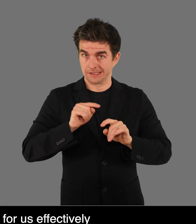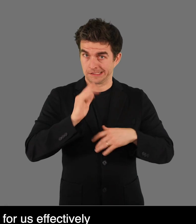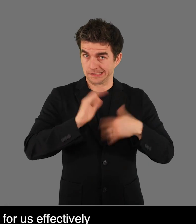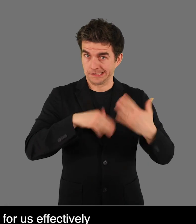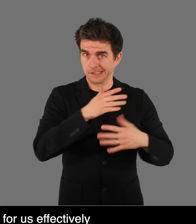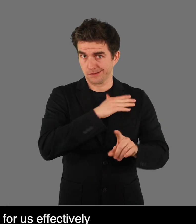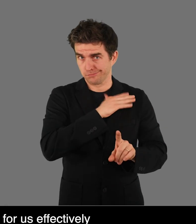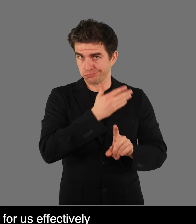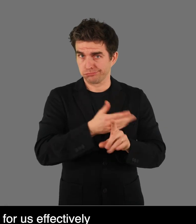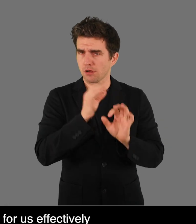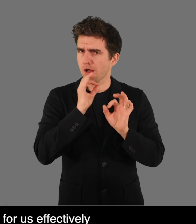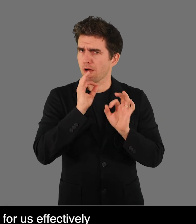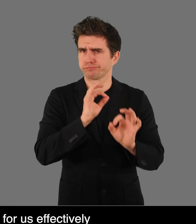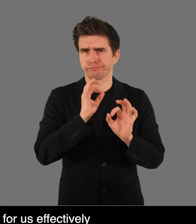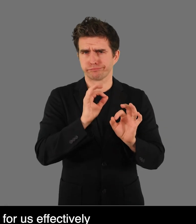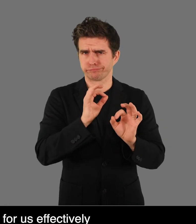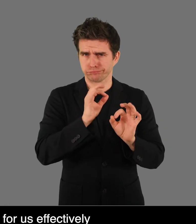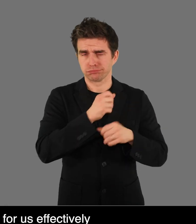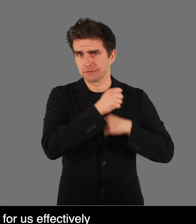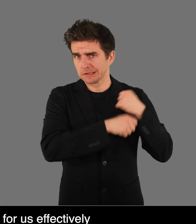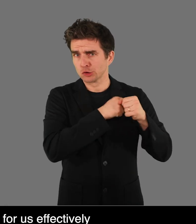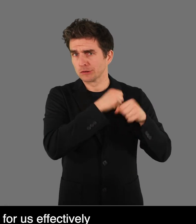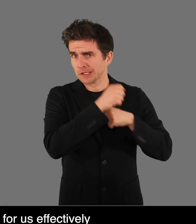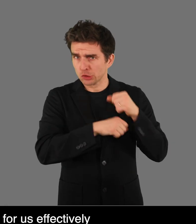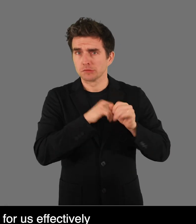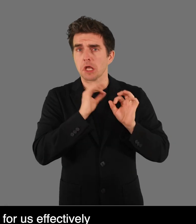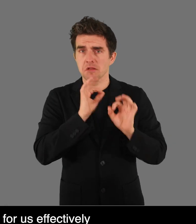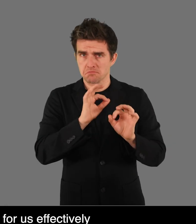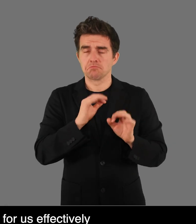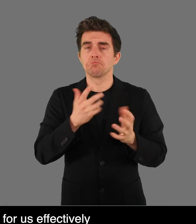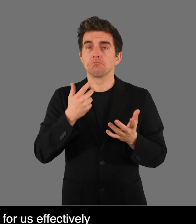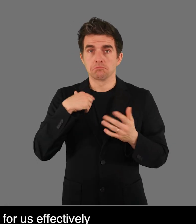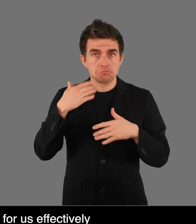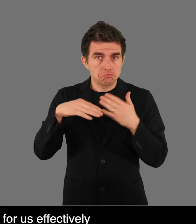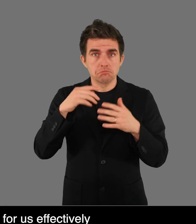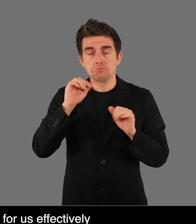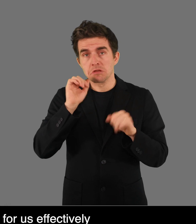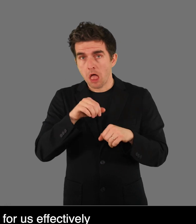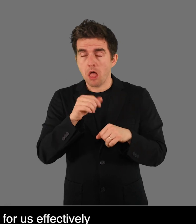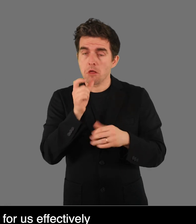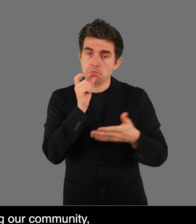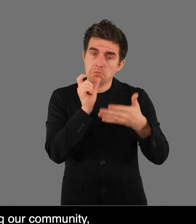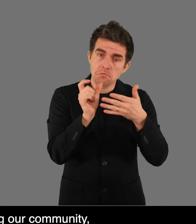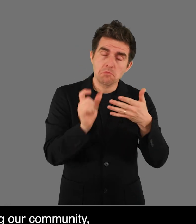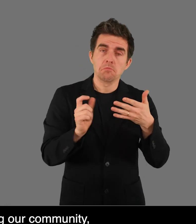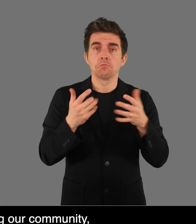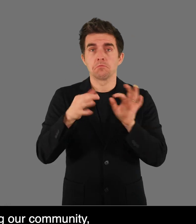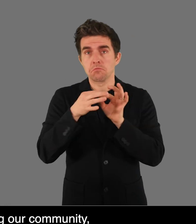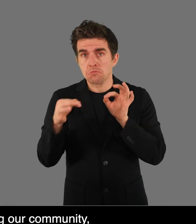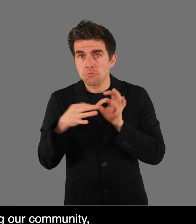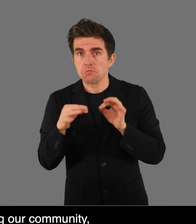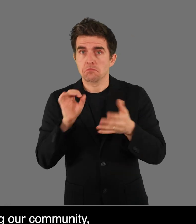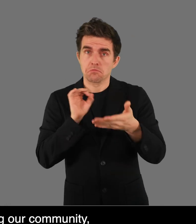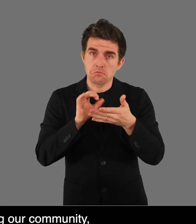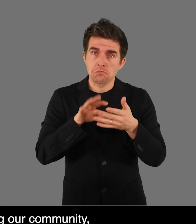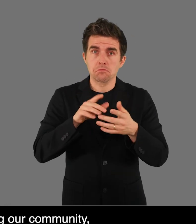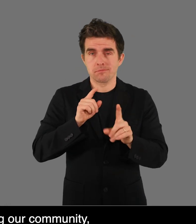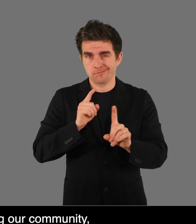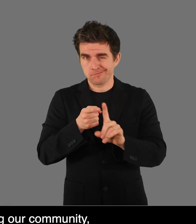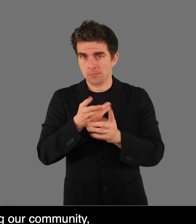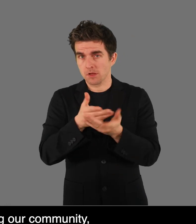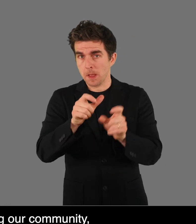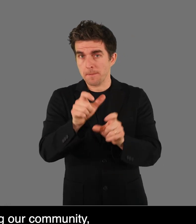working for us effectively in the past years. So we just come up with messages, campaign key